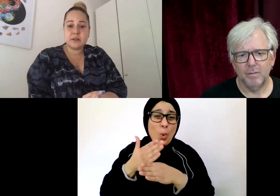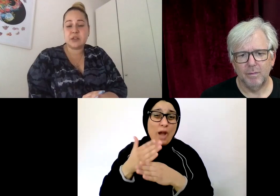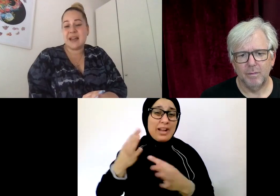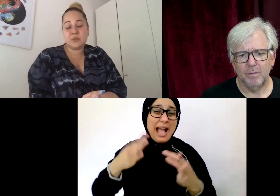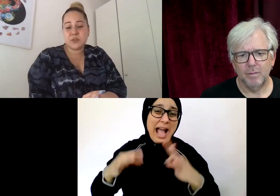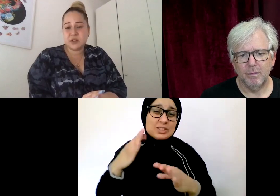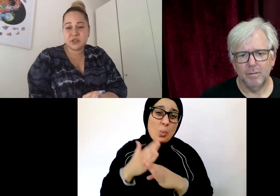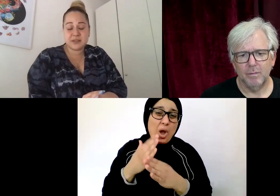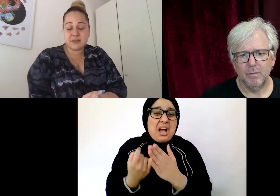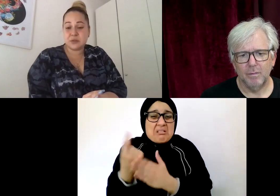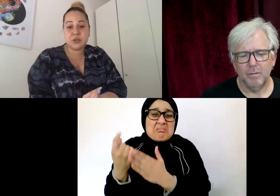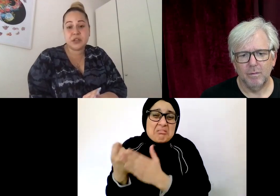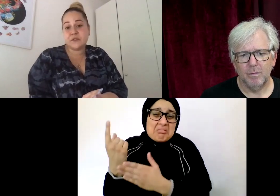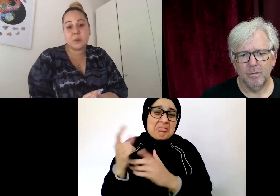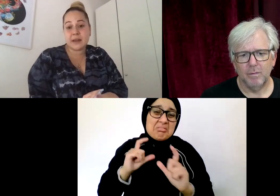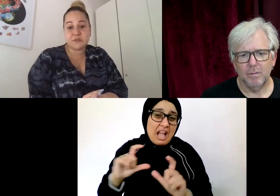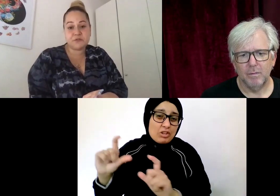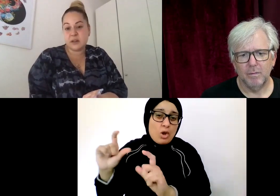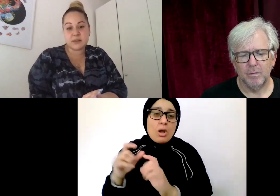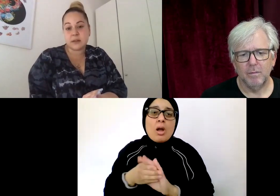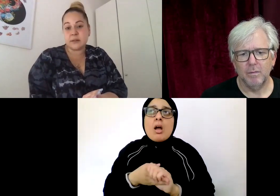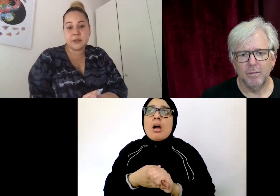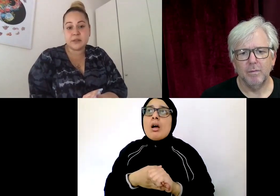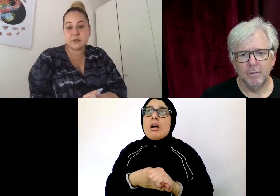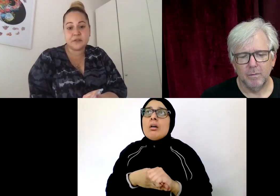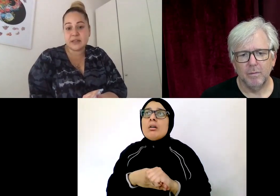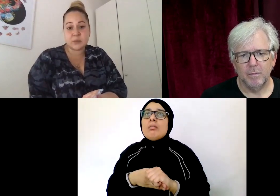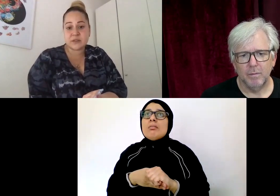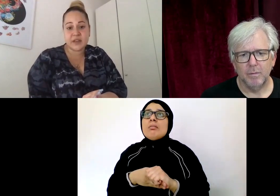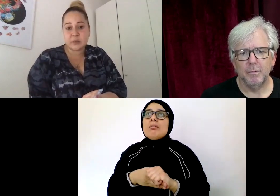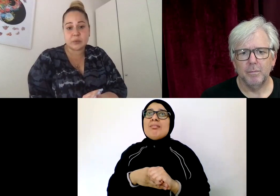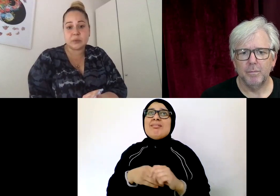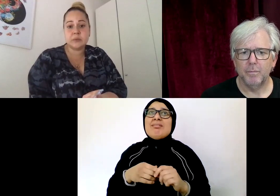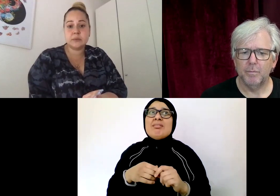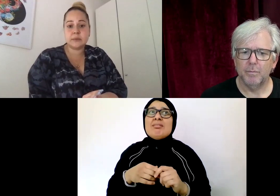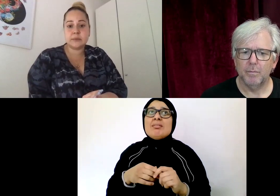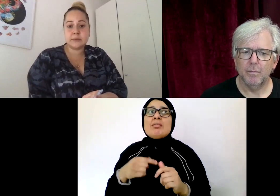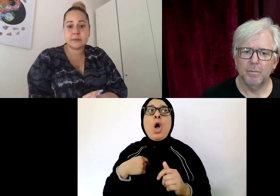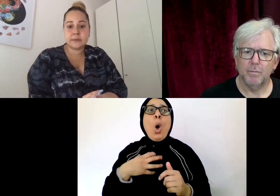So and also just still looking for work as a freelancer, you know, still finding what's available.